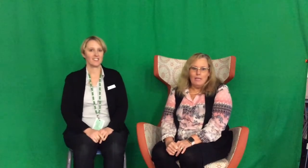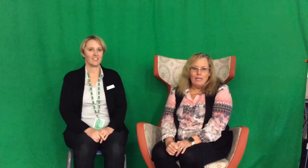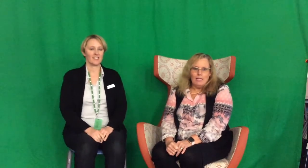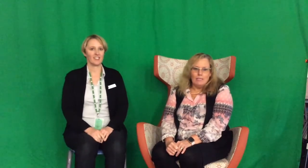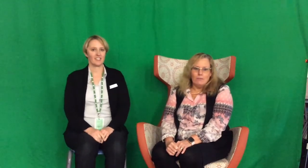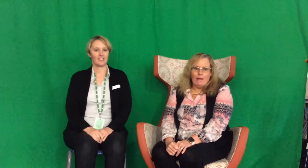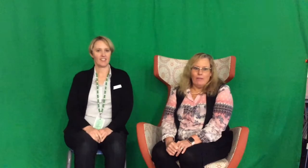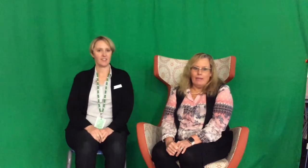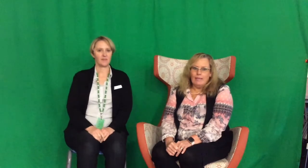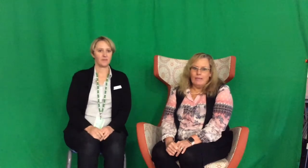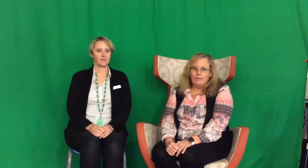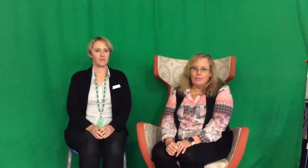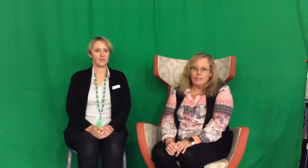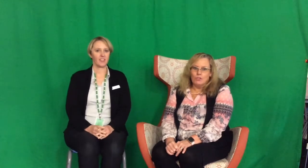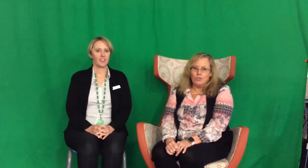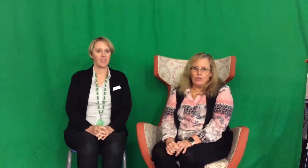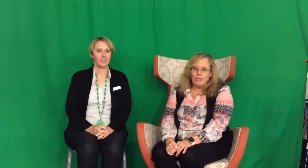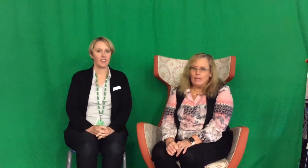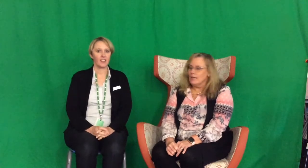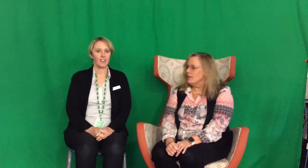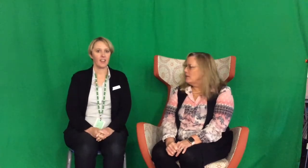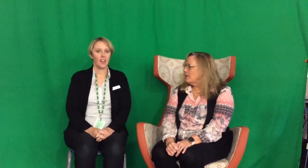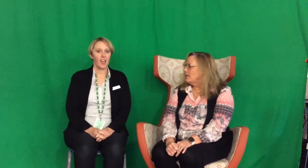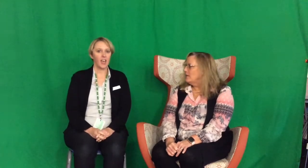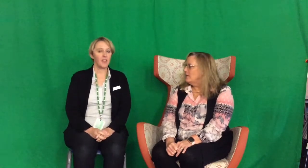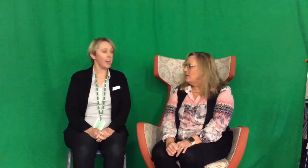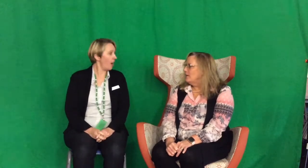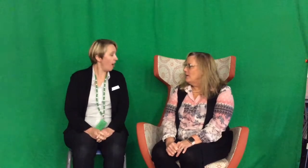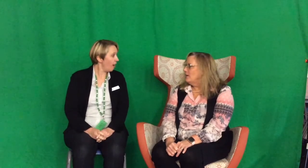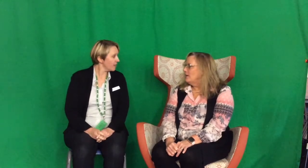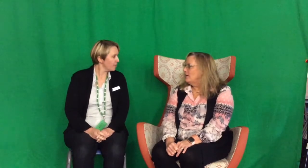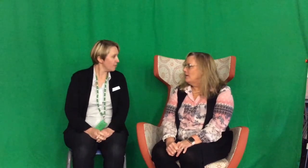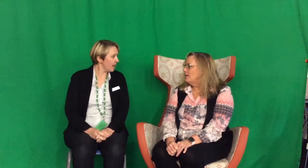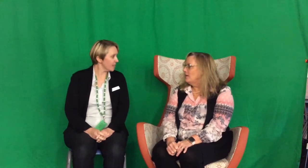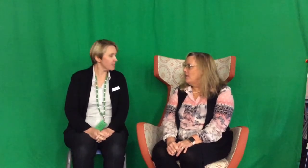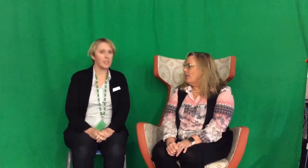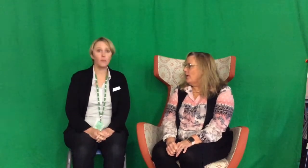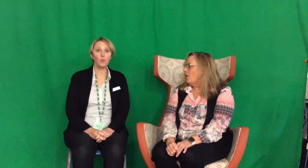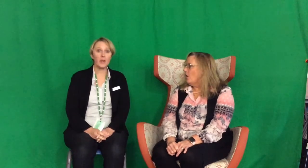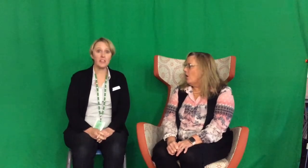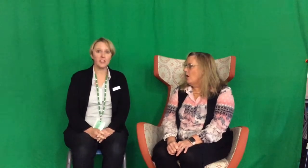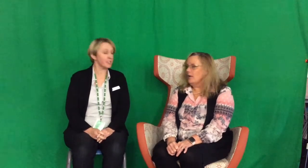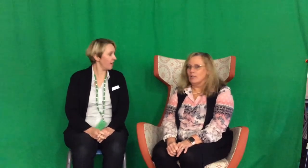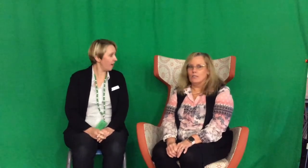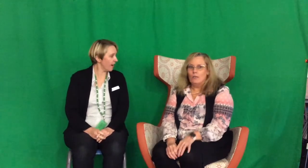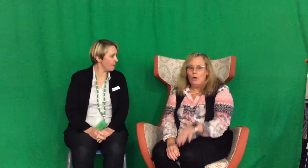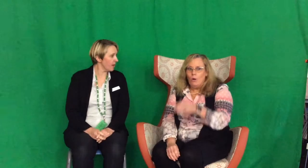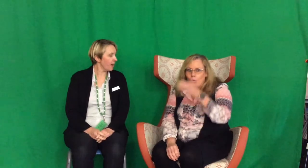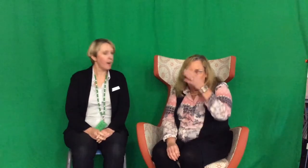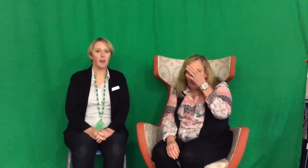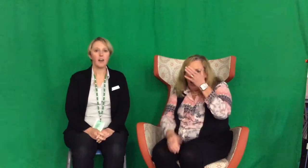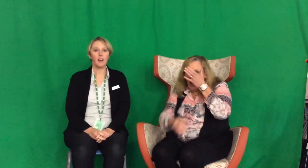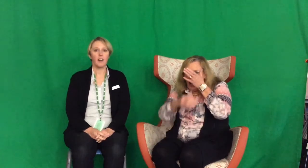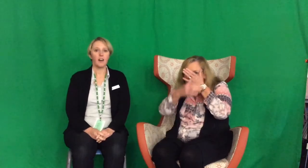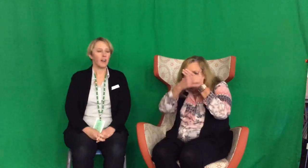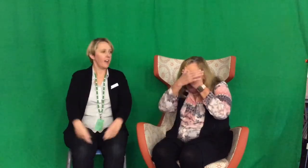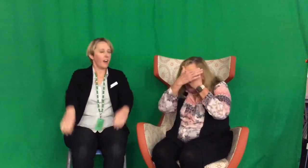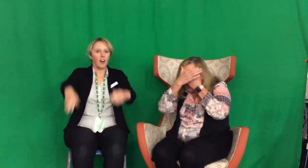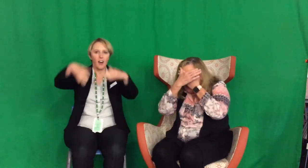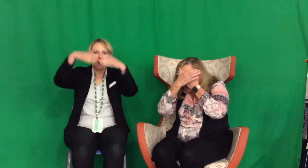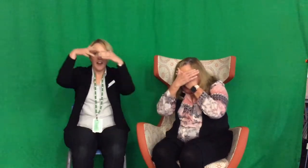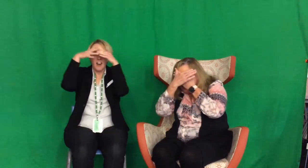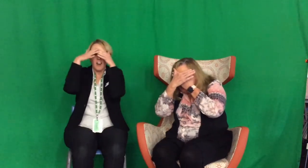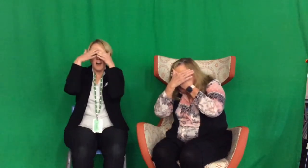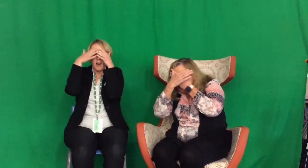one is about the leaves in the tree. And they hide from us in wintertime. We can hide